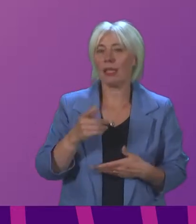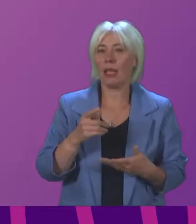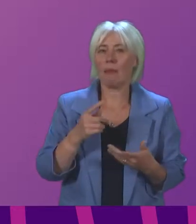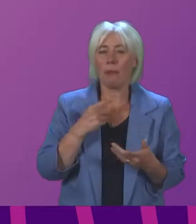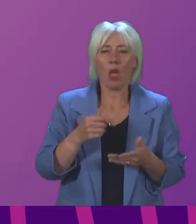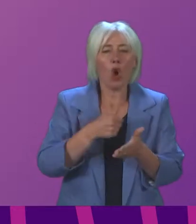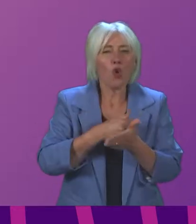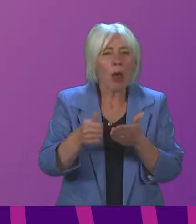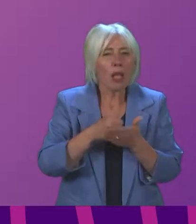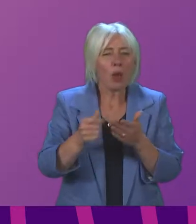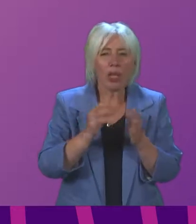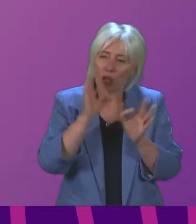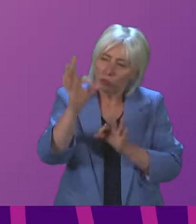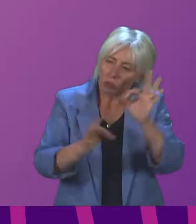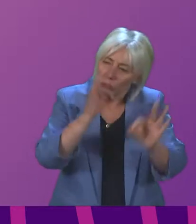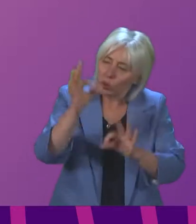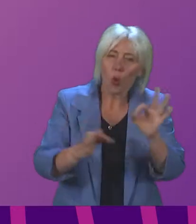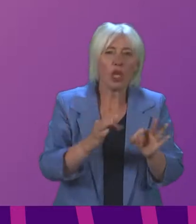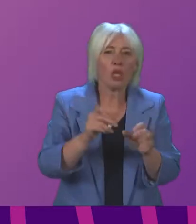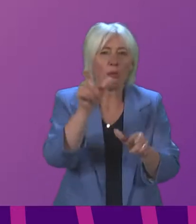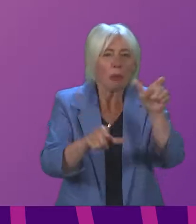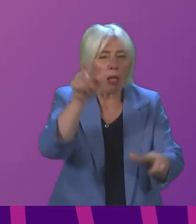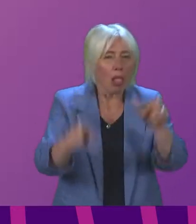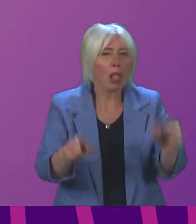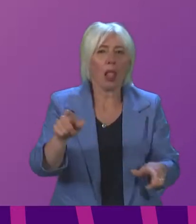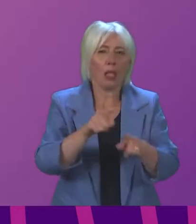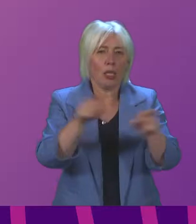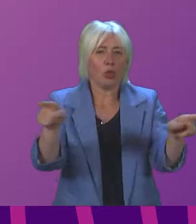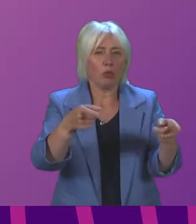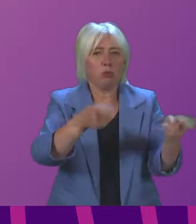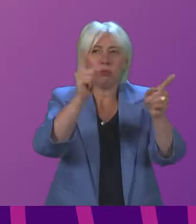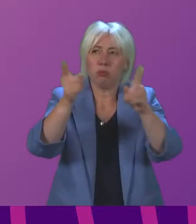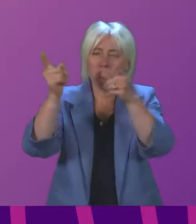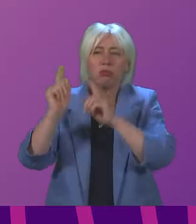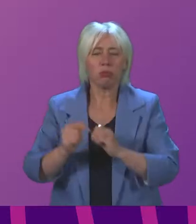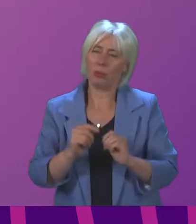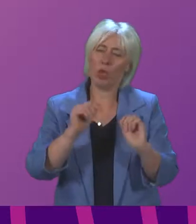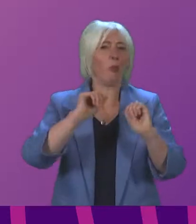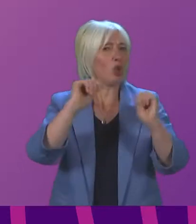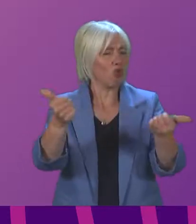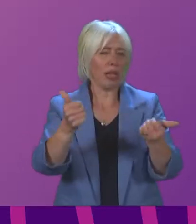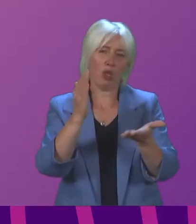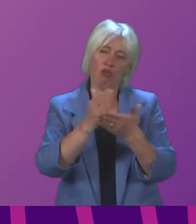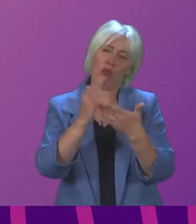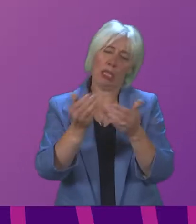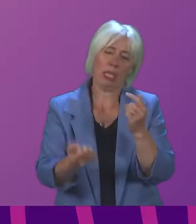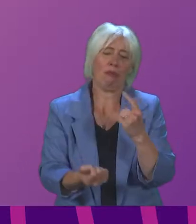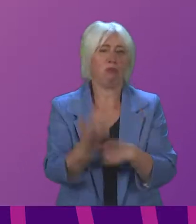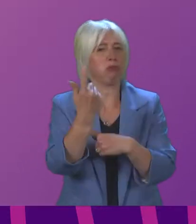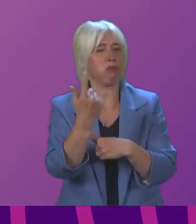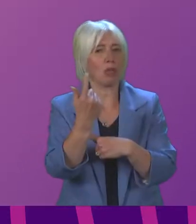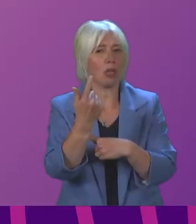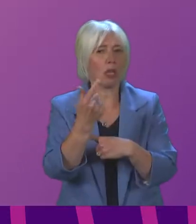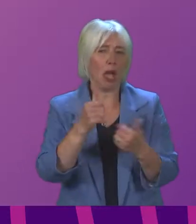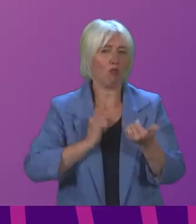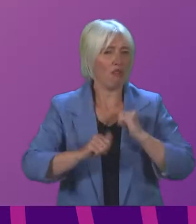question people like Gregor Smith, Jason Leach, Linda Bald and Helen Stagg, to name but four, has been both a great opportunity and